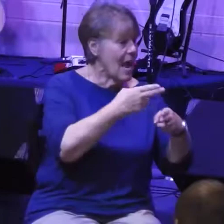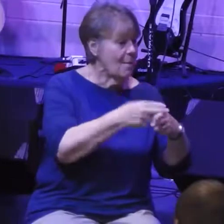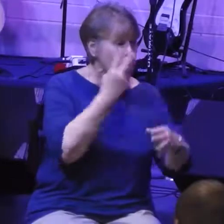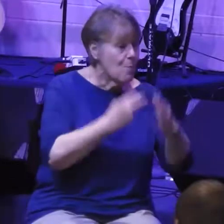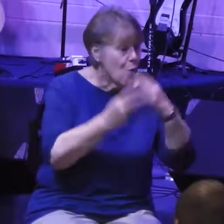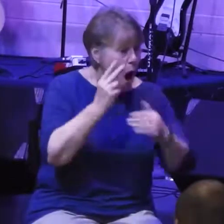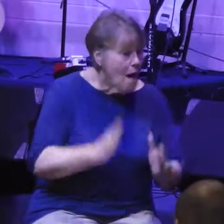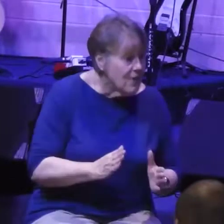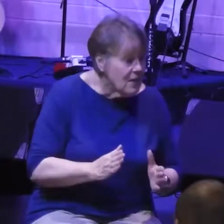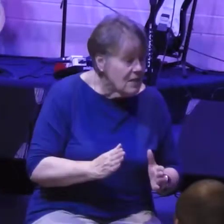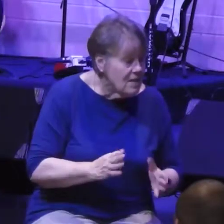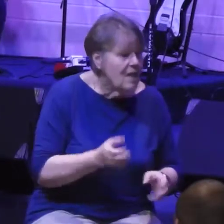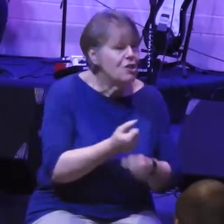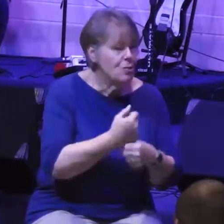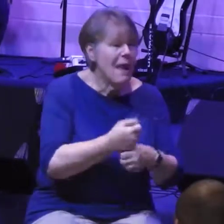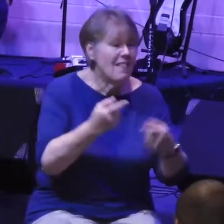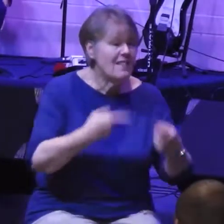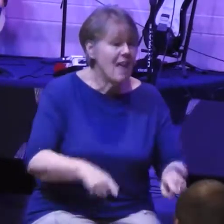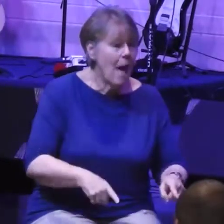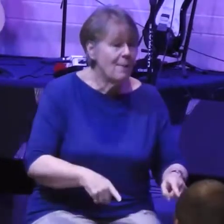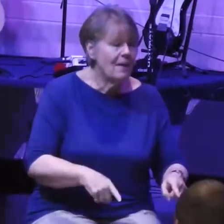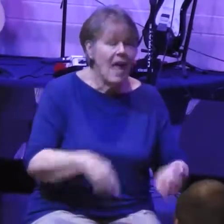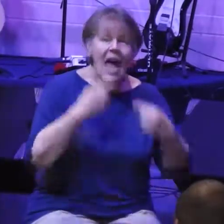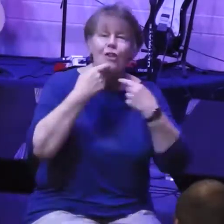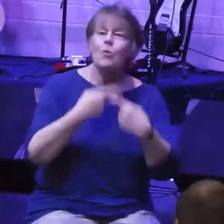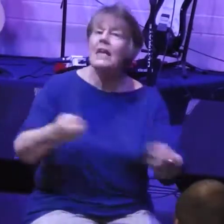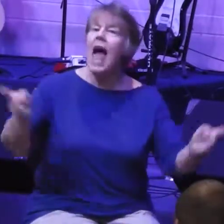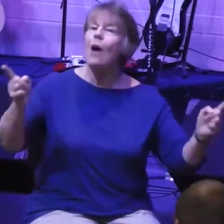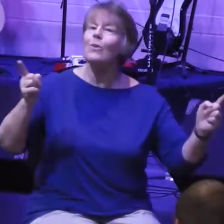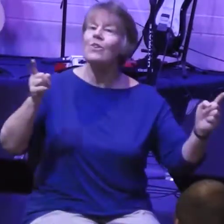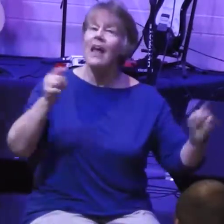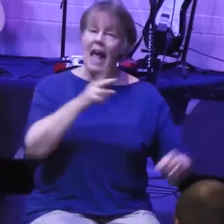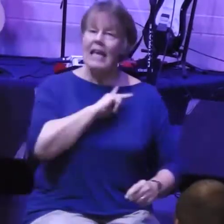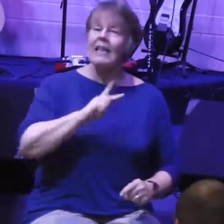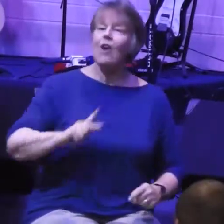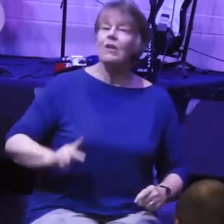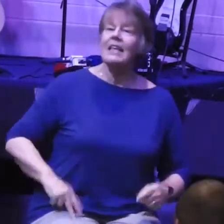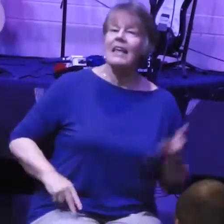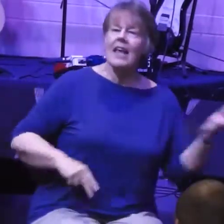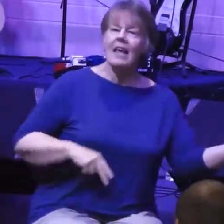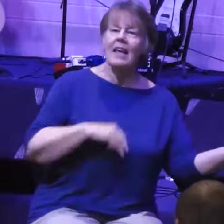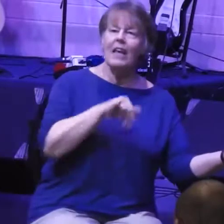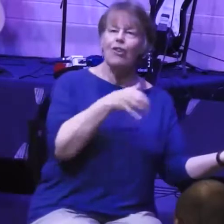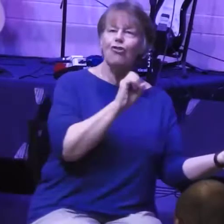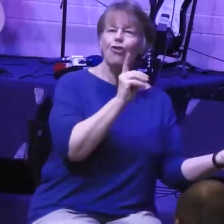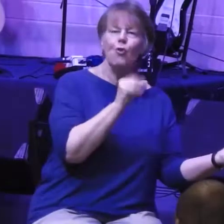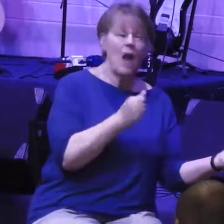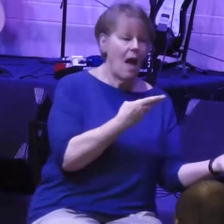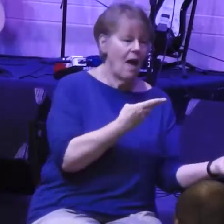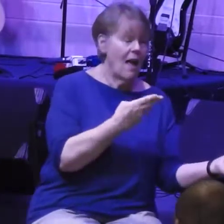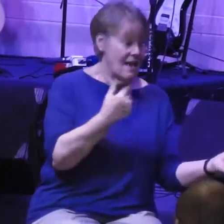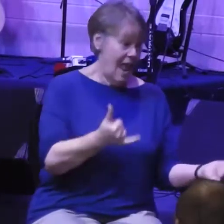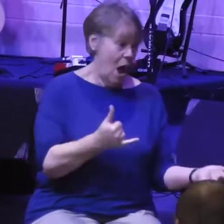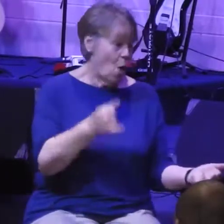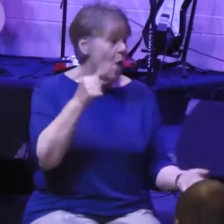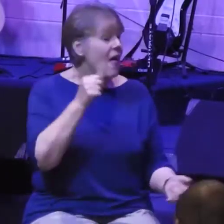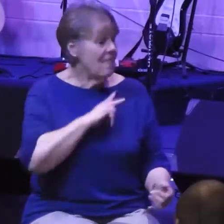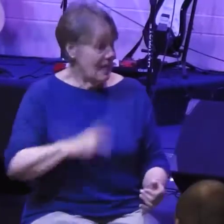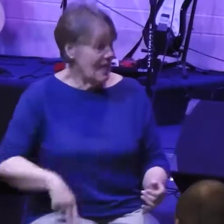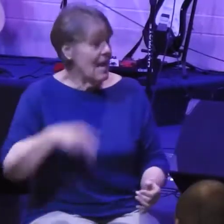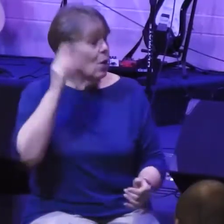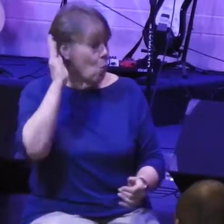in Jerusalem. There is a king in Judah. Now, this report will get back to the king, so come,